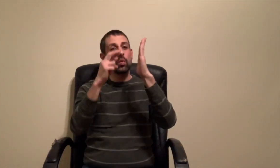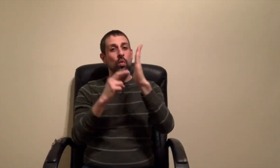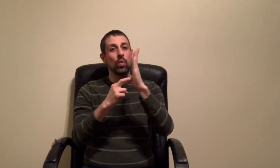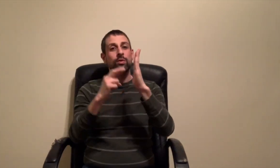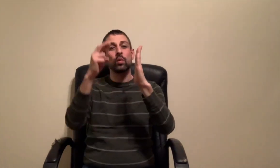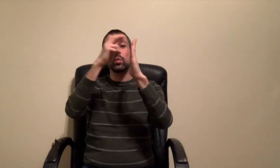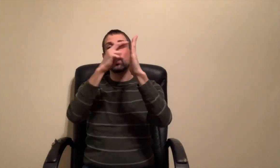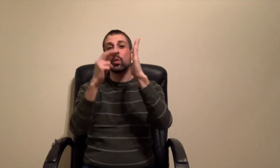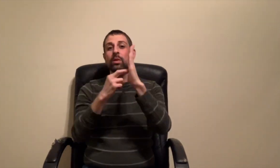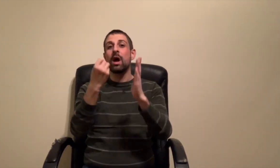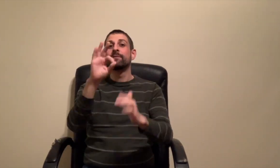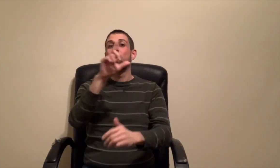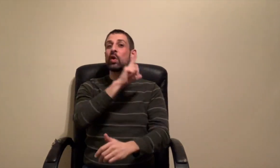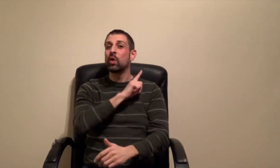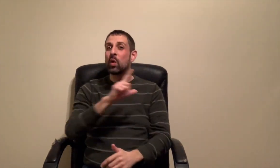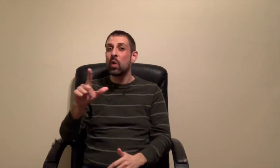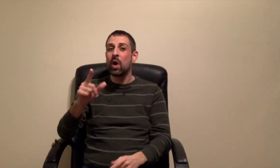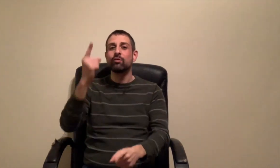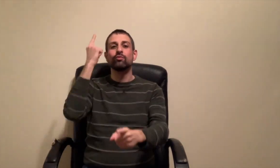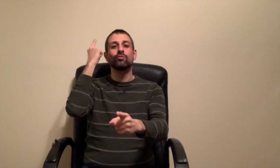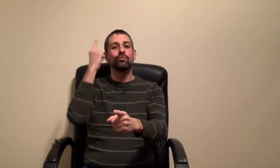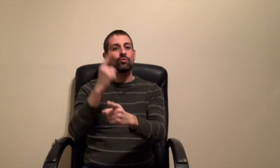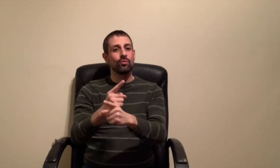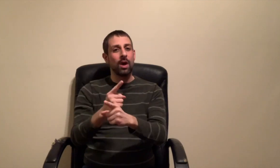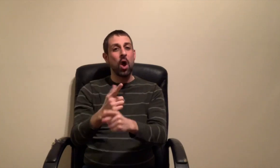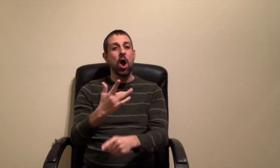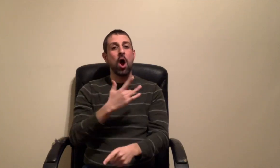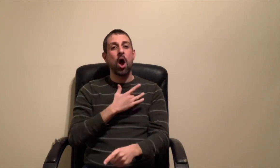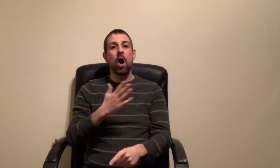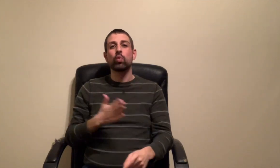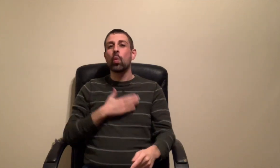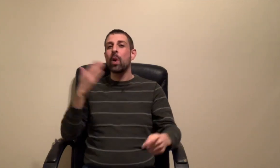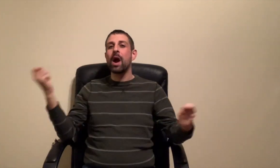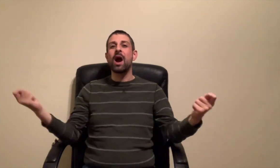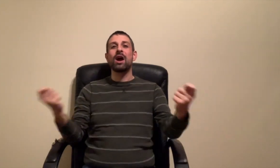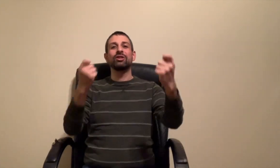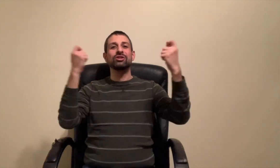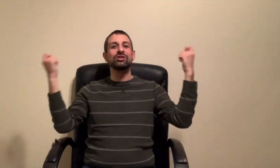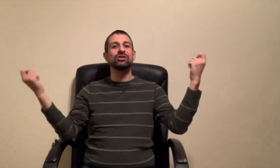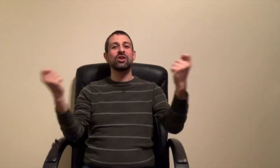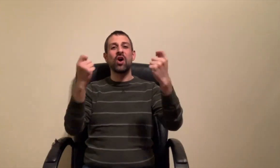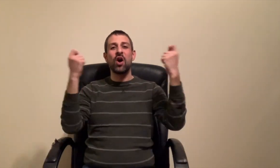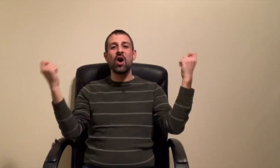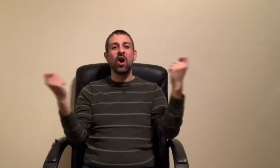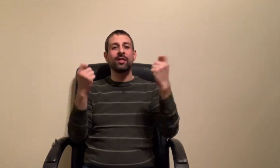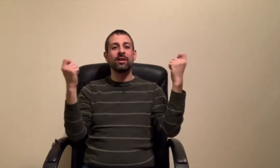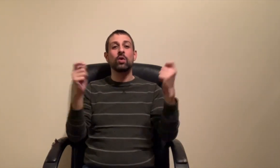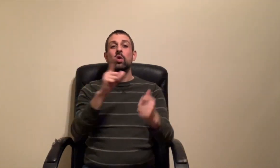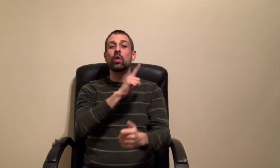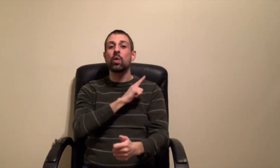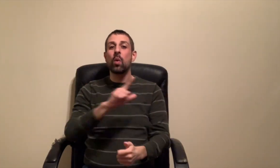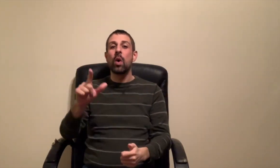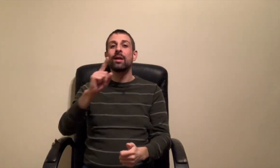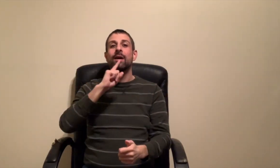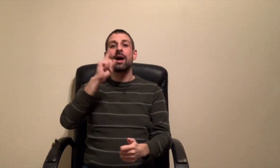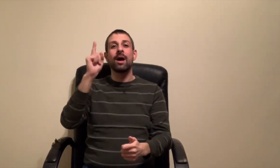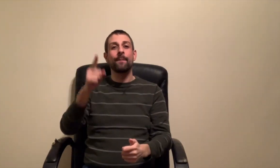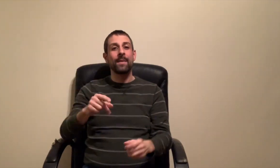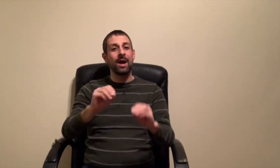The precepts of the Lord are right, rejoicing the heart. The command of the Lord